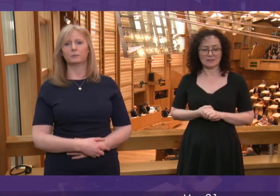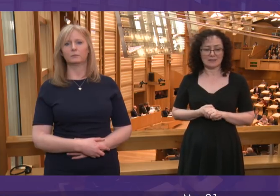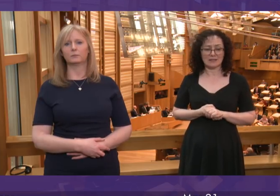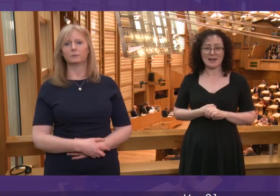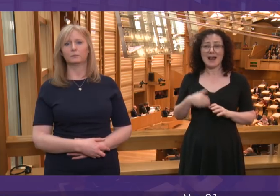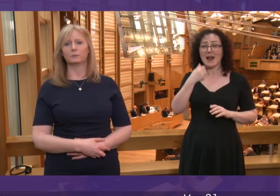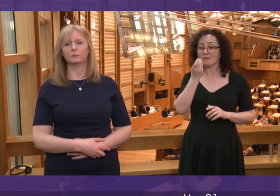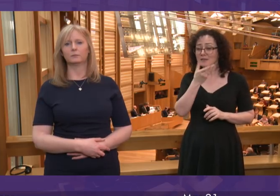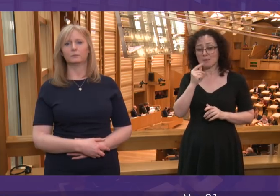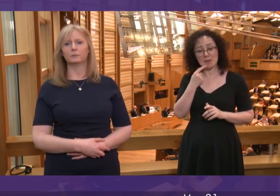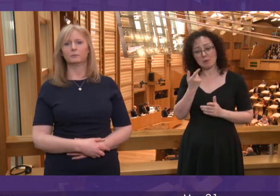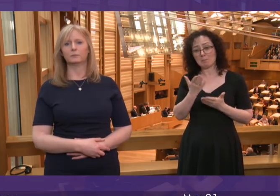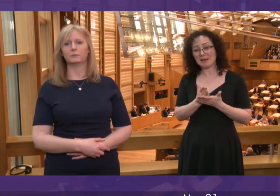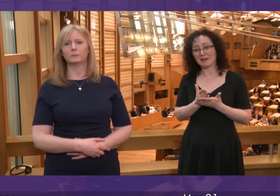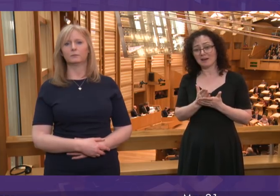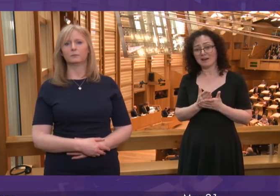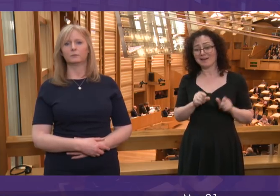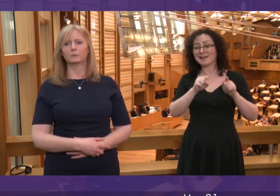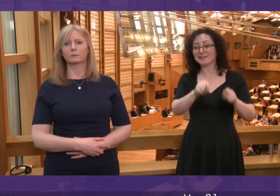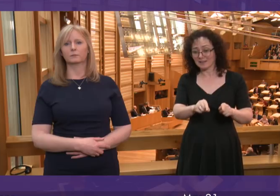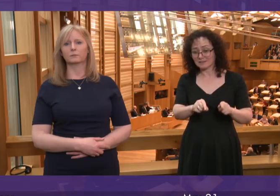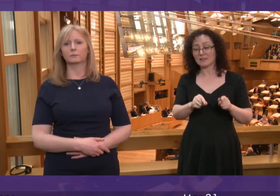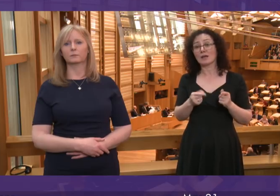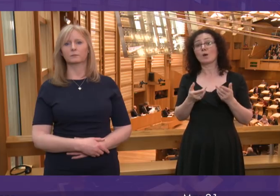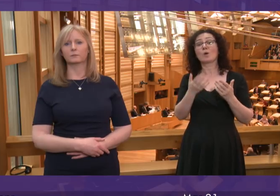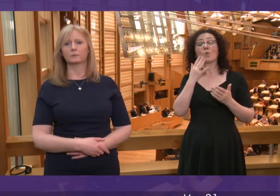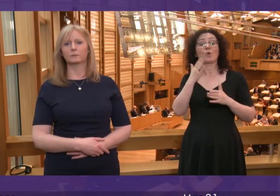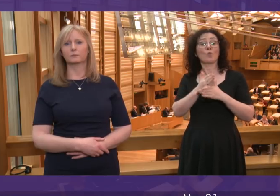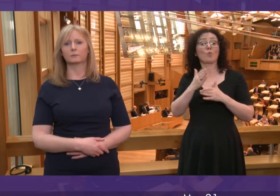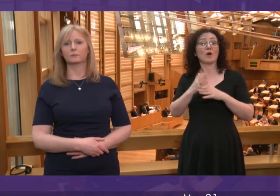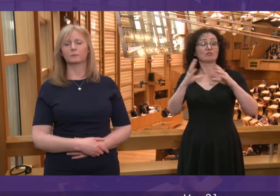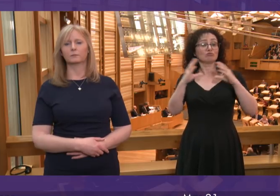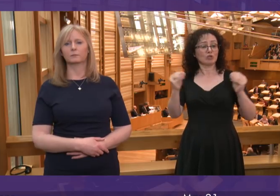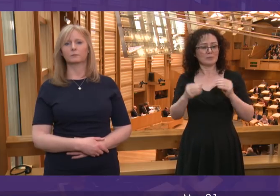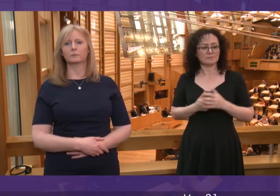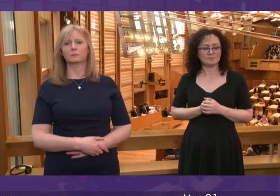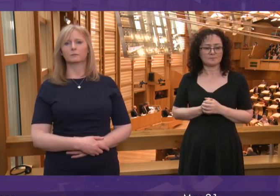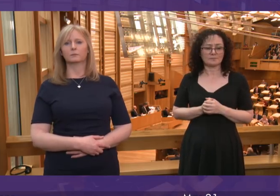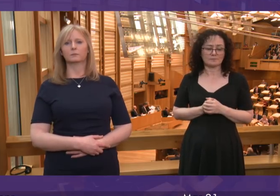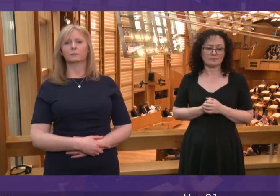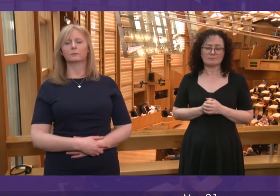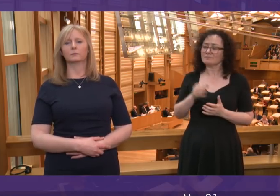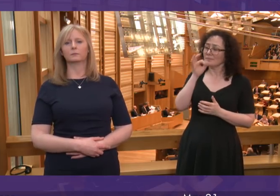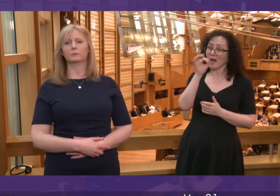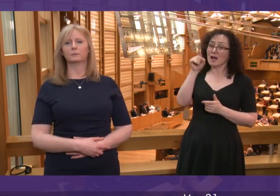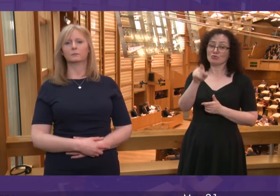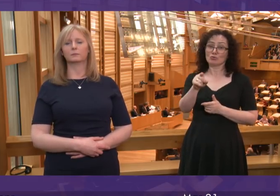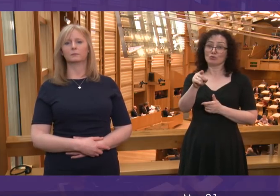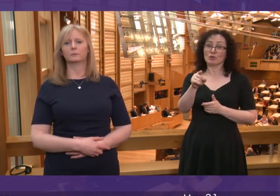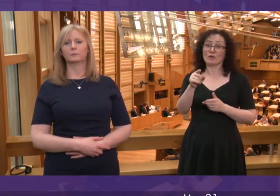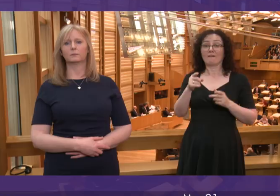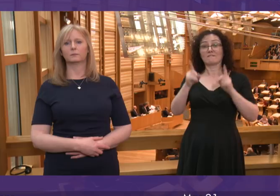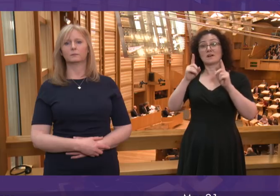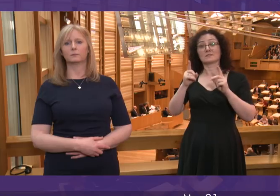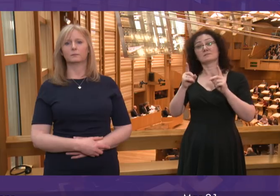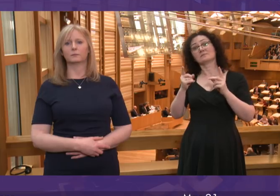Scotland alone. My bill to protect shop workers is in the final stages of drafting. So, can I ask the First Minister what she thinks needs